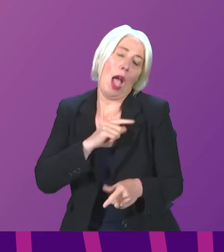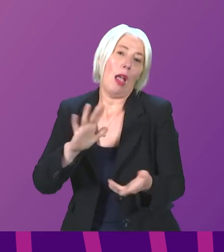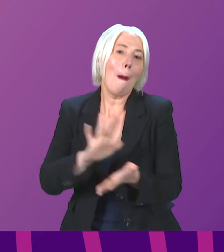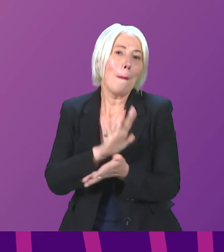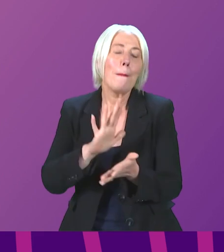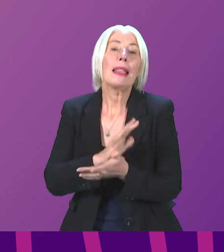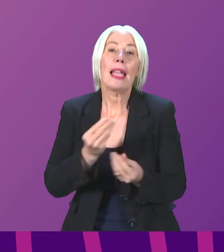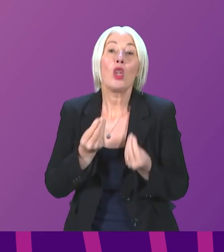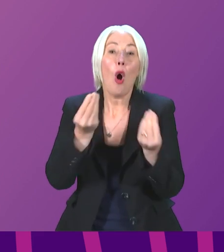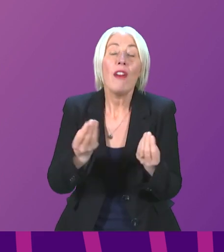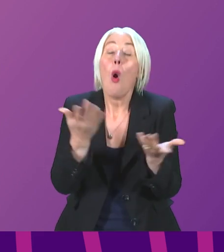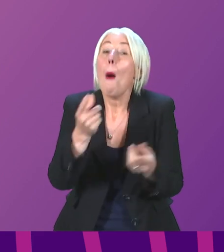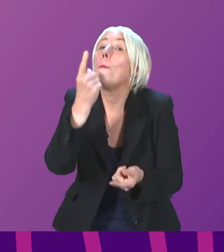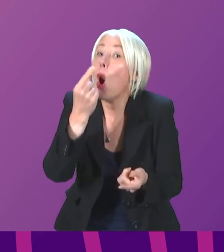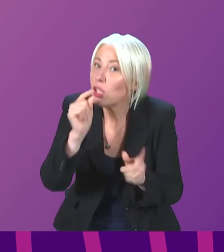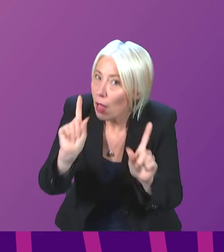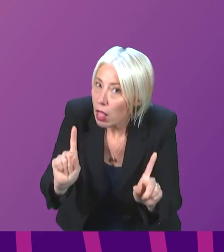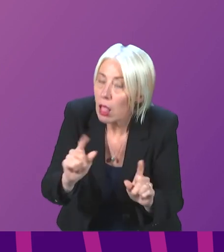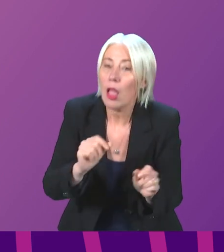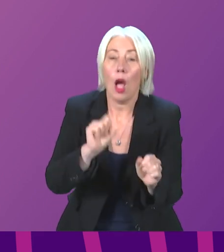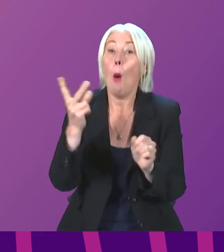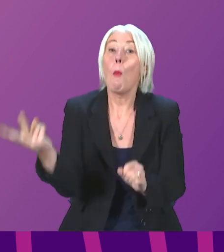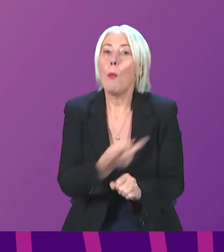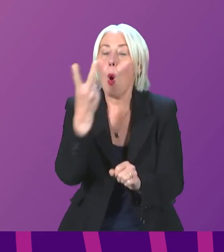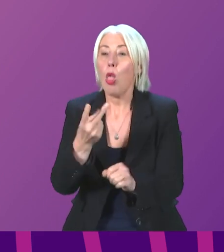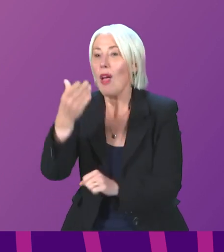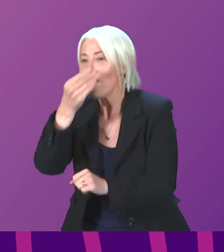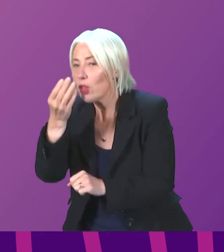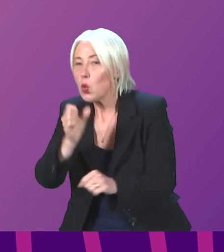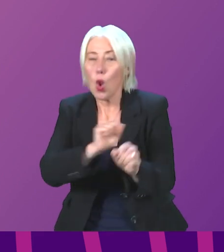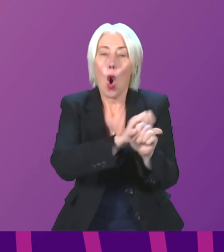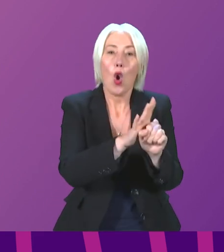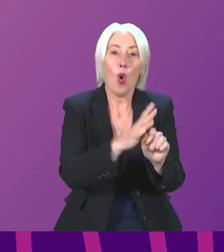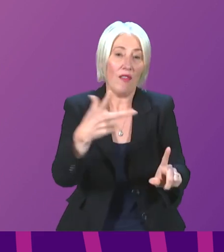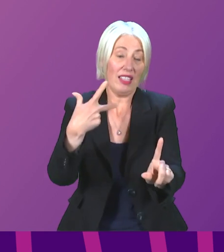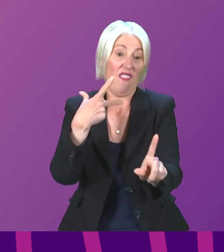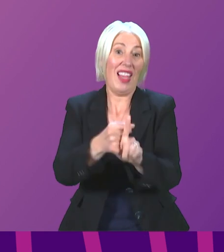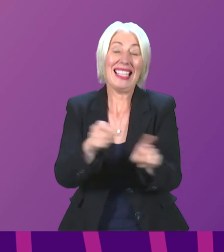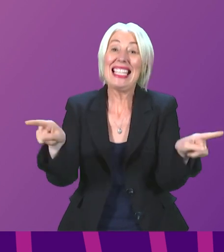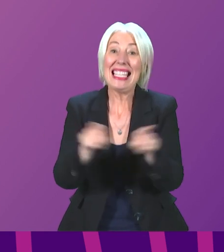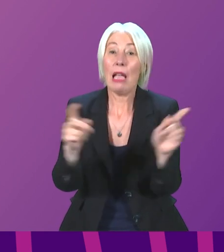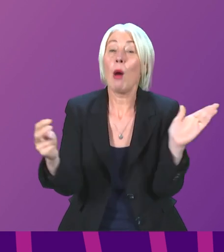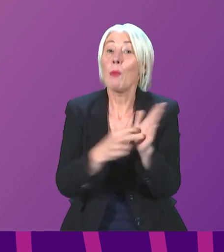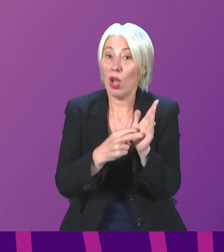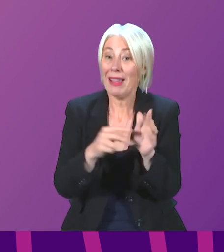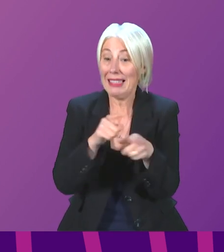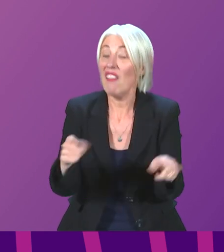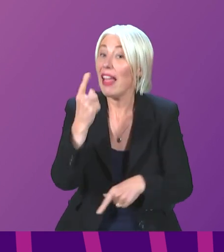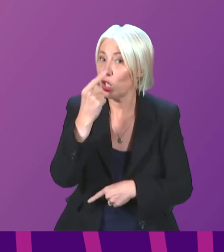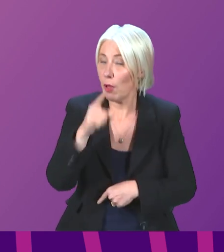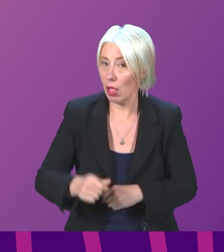offer, where possible, both the COVID-19 and flu vaccine in the same appointment to those who are eligible.